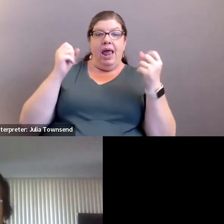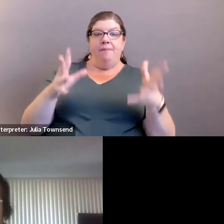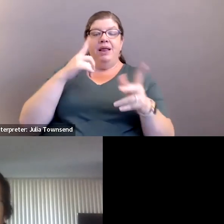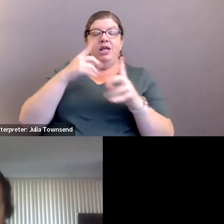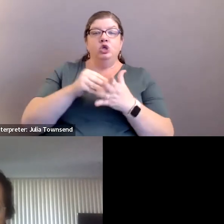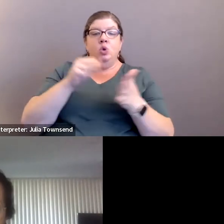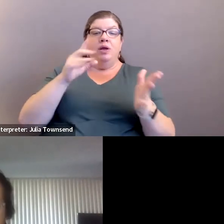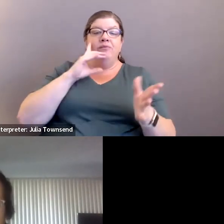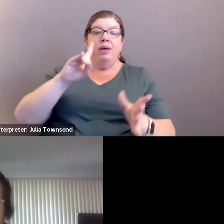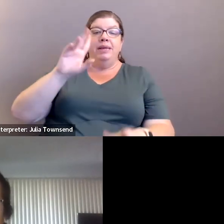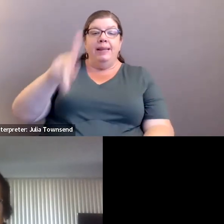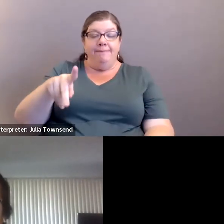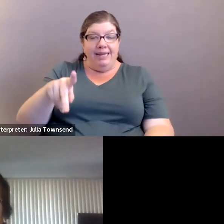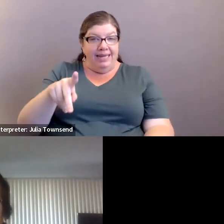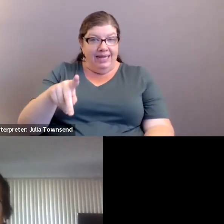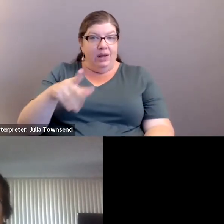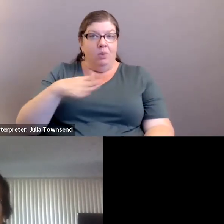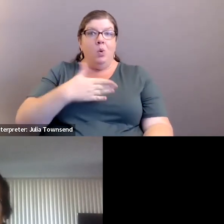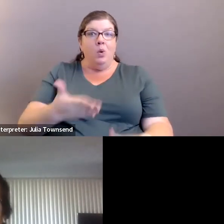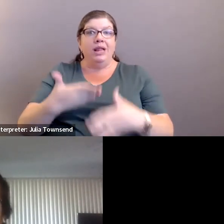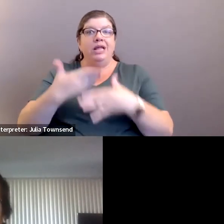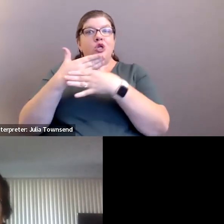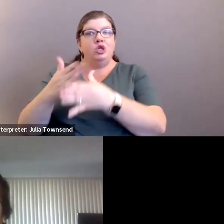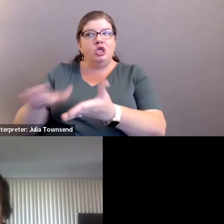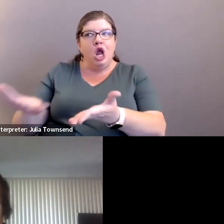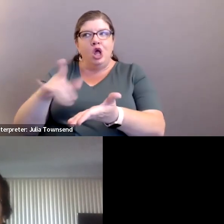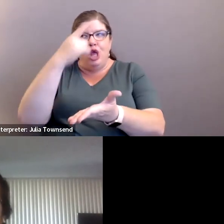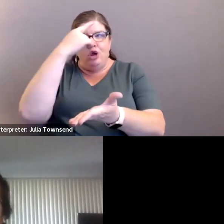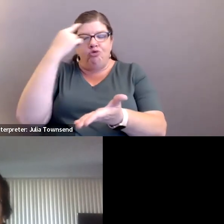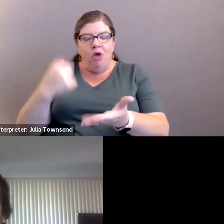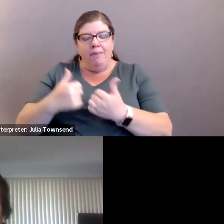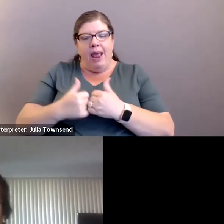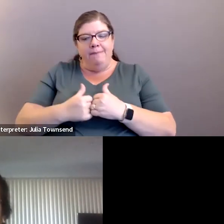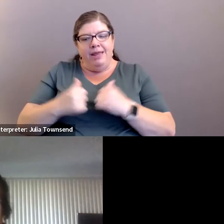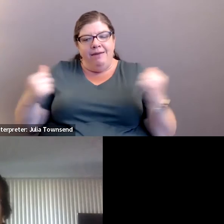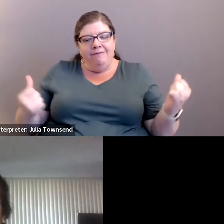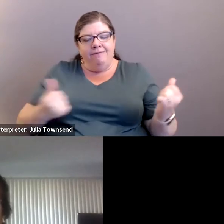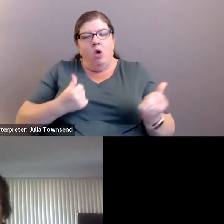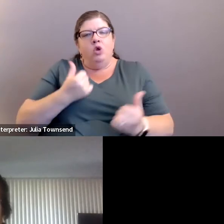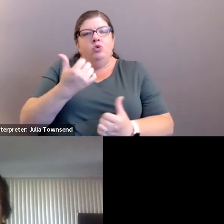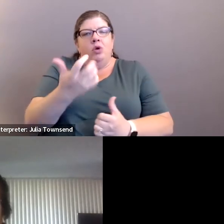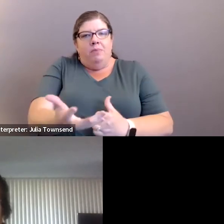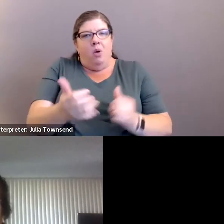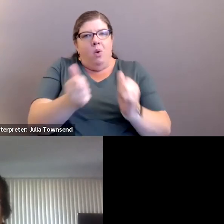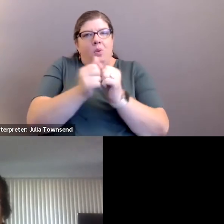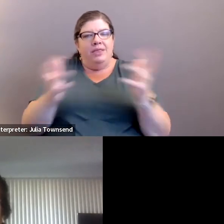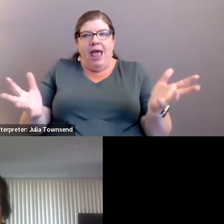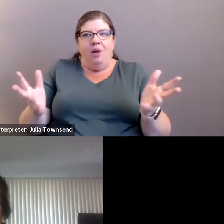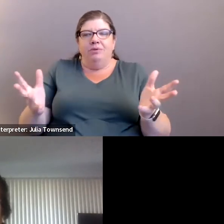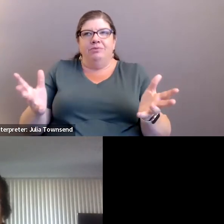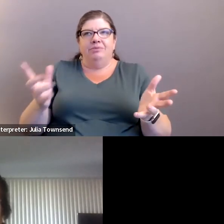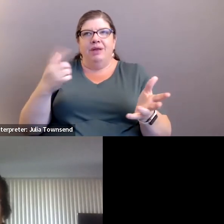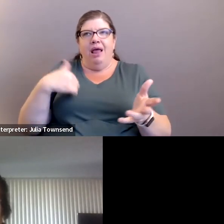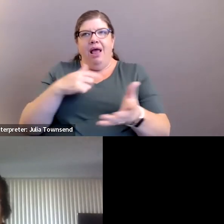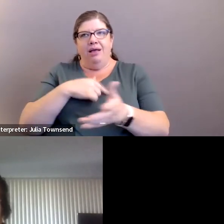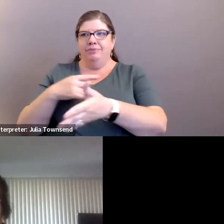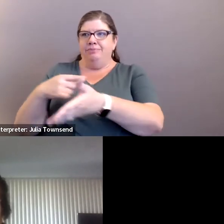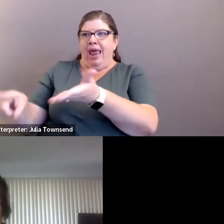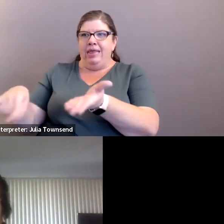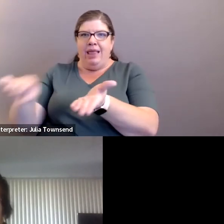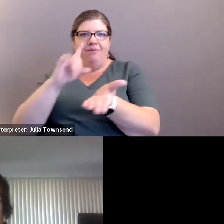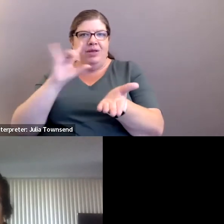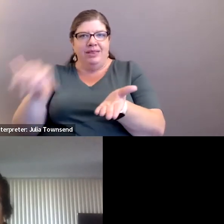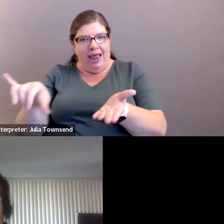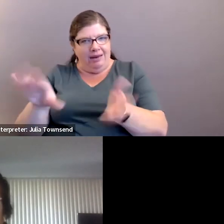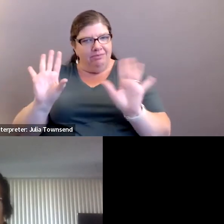DP, you know, were willing to share their trauma and be vulnerable without any compensation. I think I want to